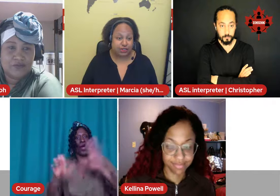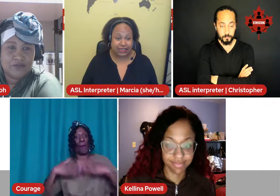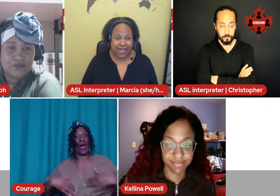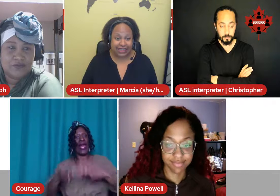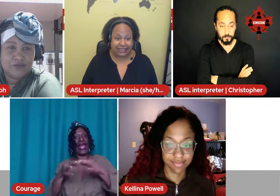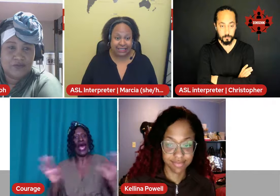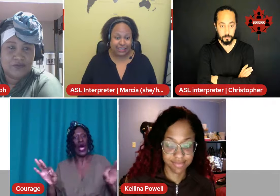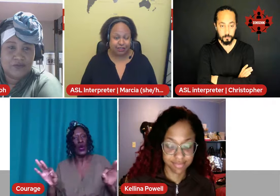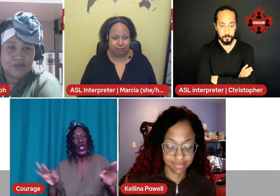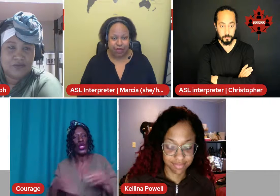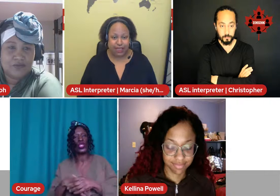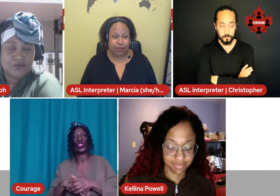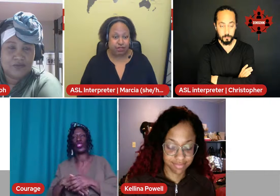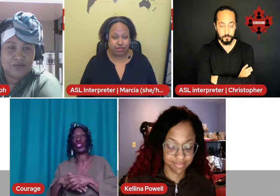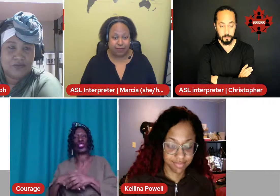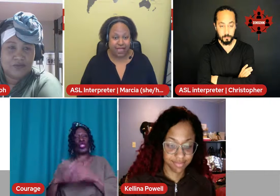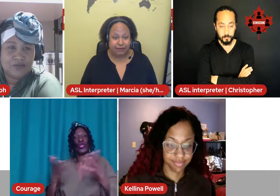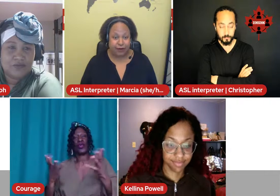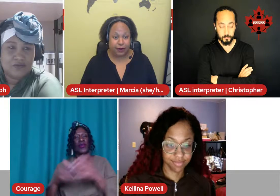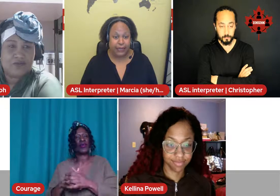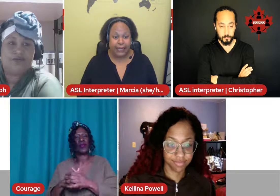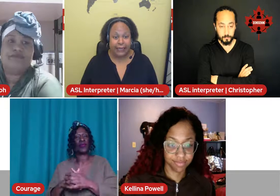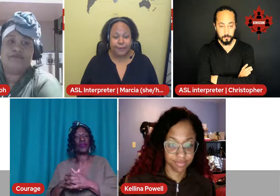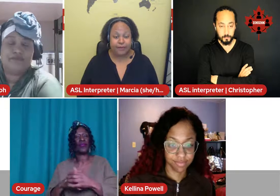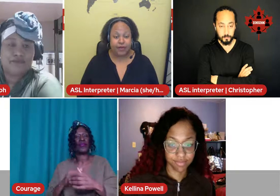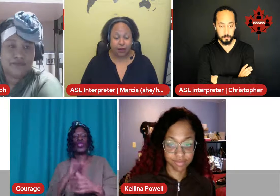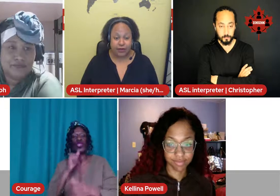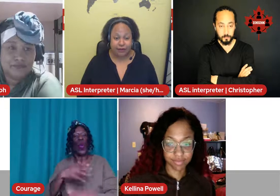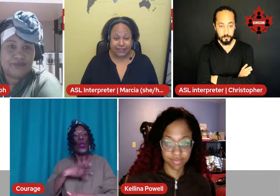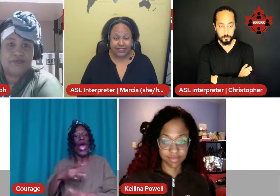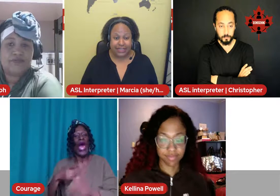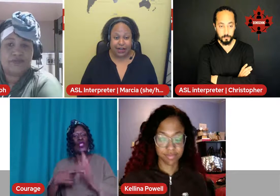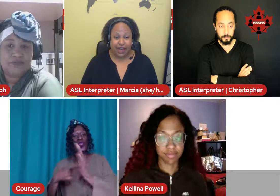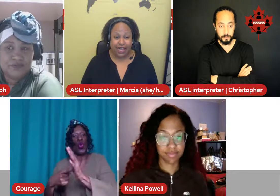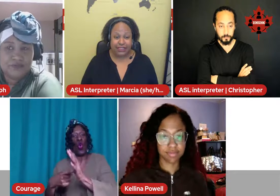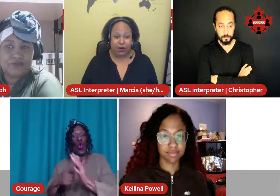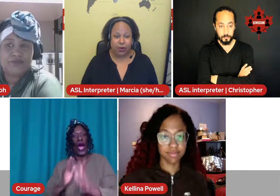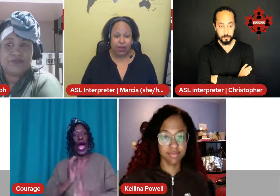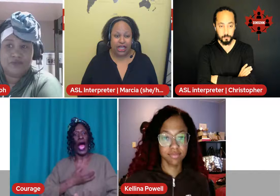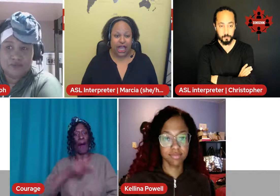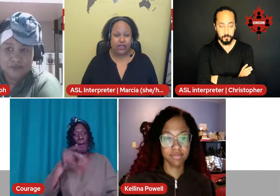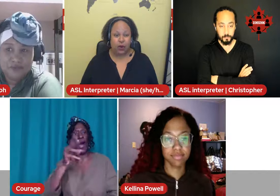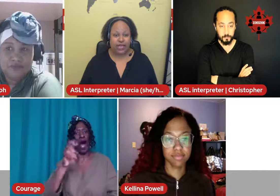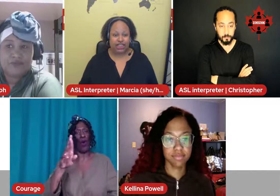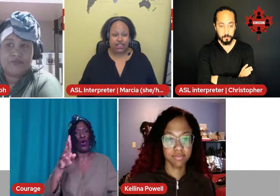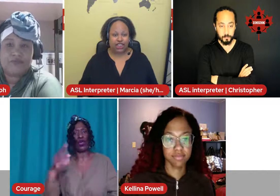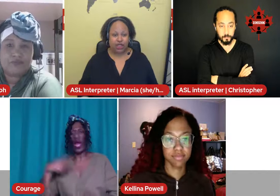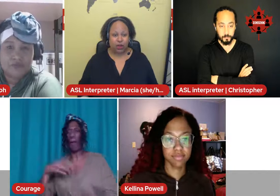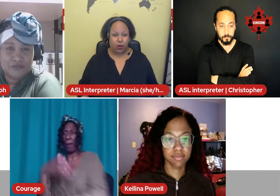There's accents. There's body language. There's behavior. There are differences there. And so I don't like to show